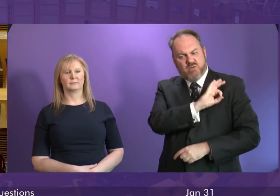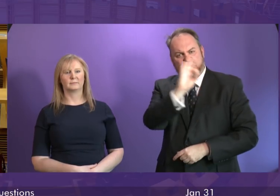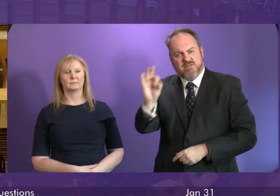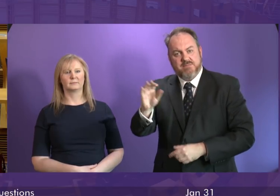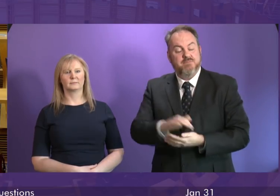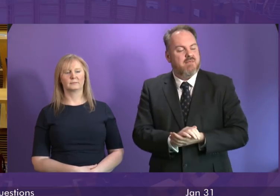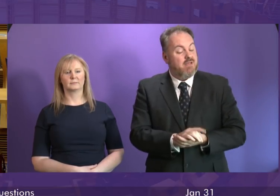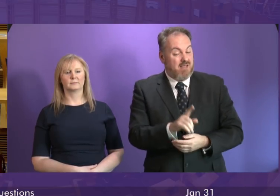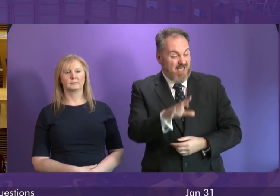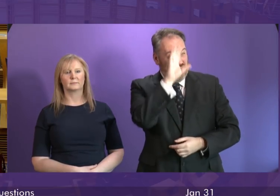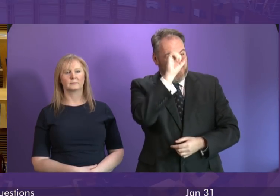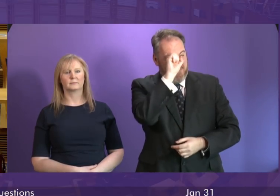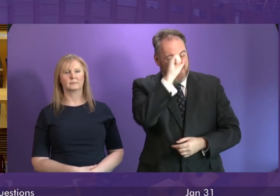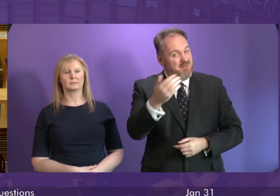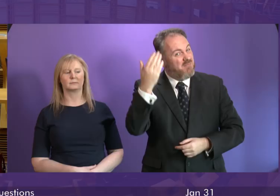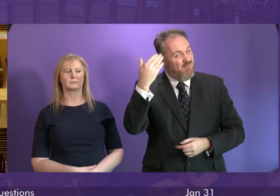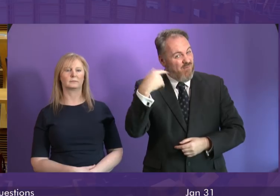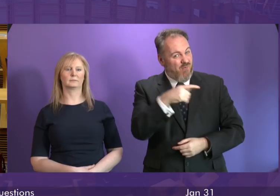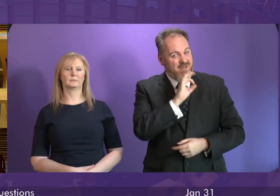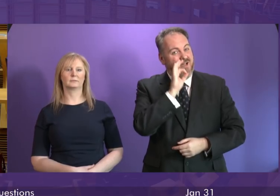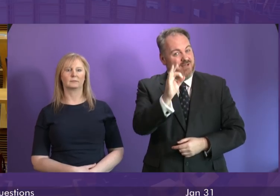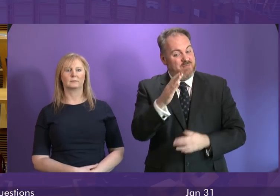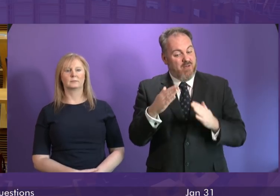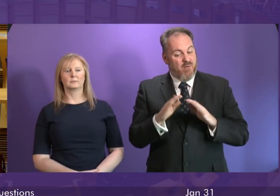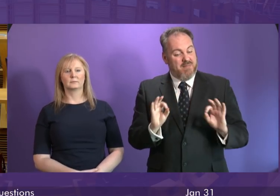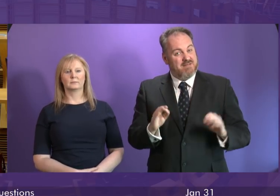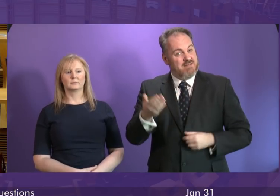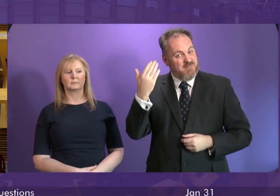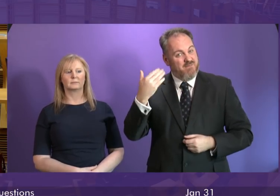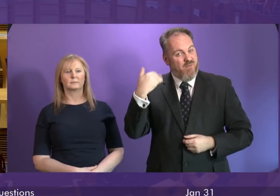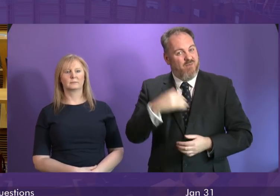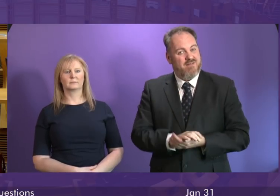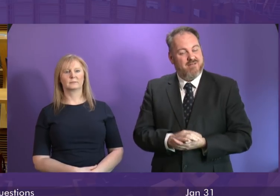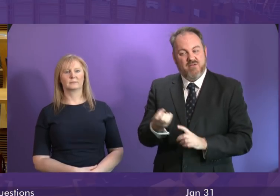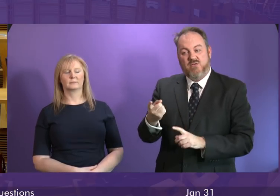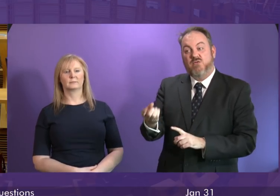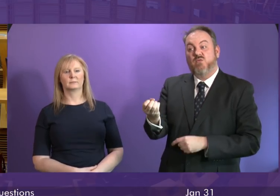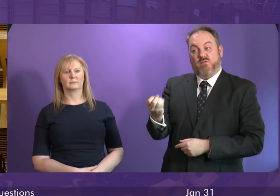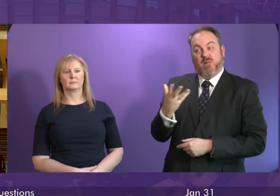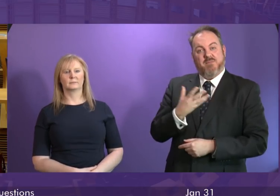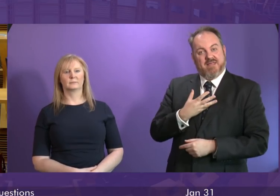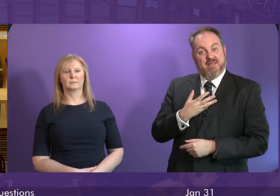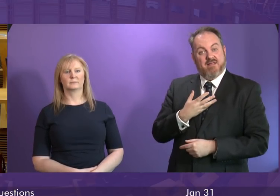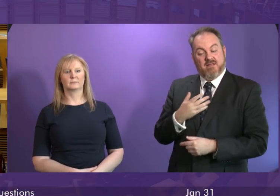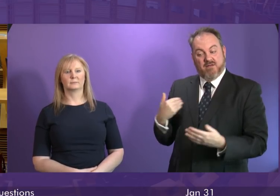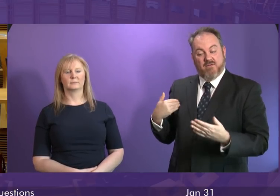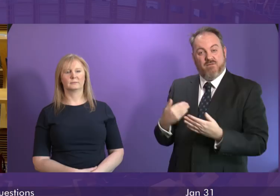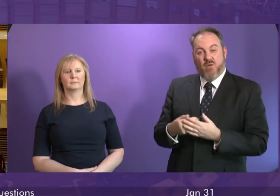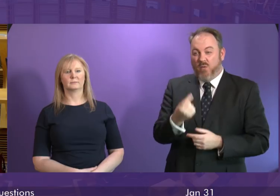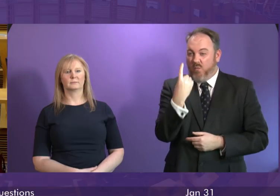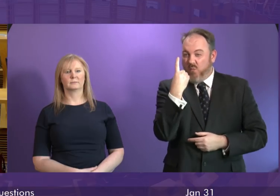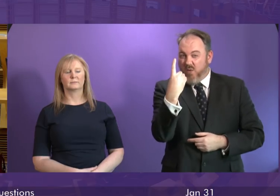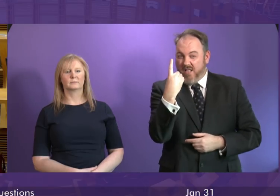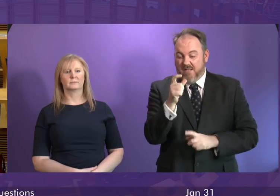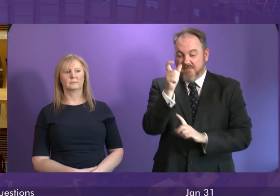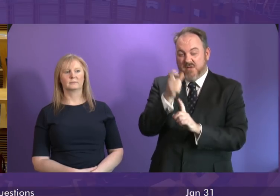first minister about homelessness in this chamber she told me for as long for as long as one single person